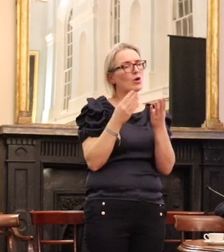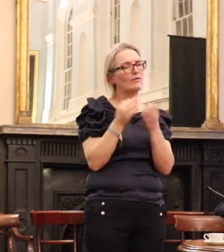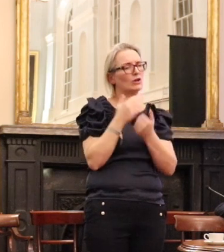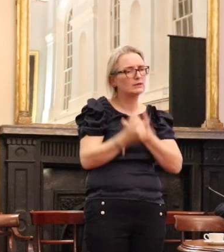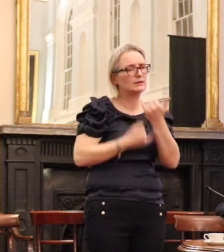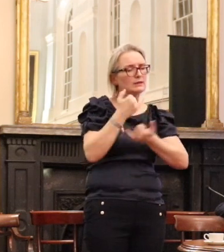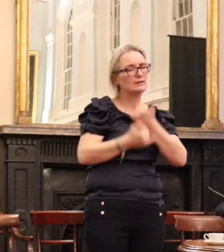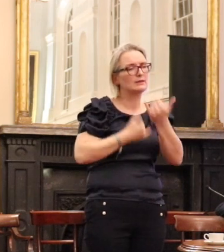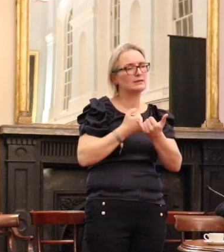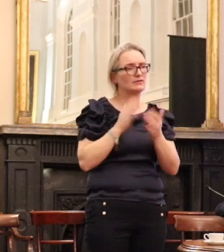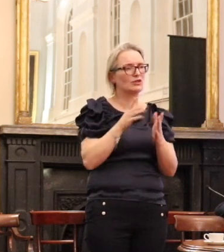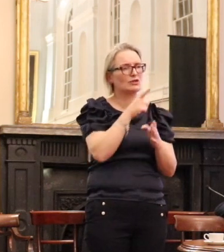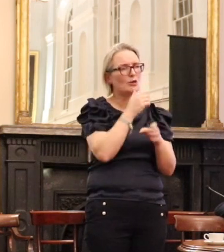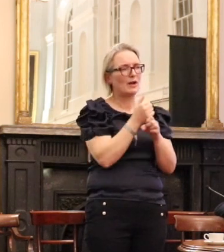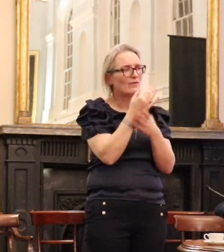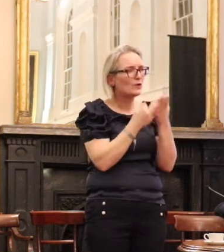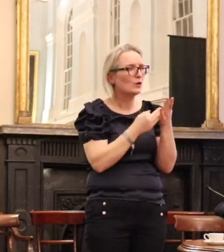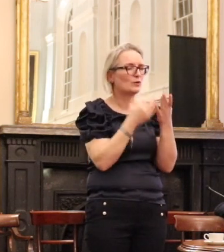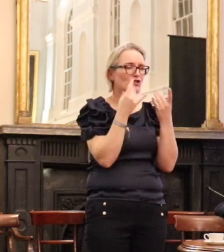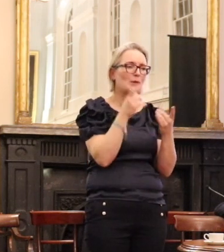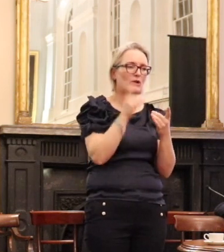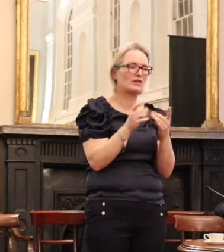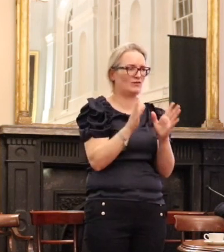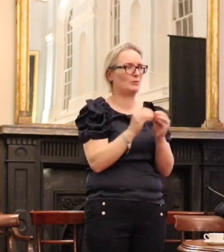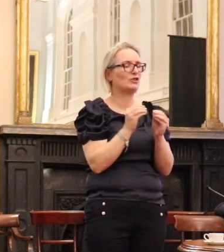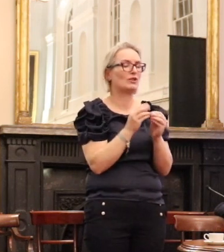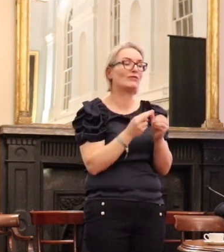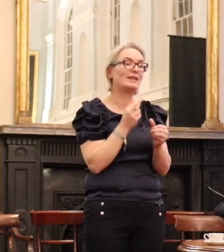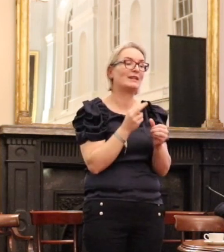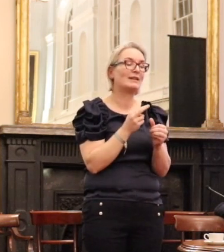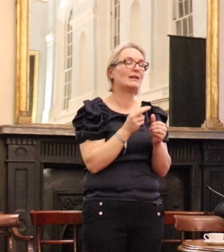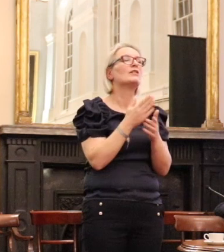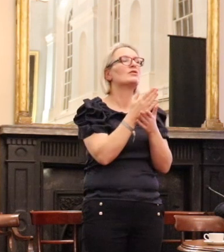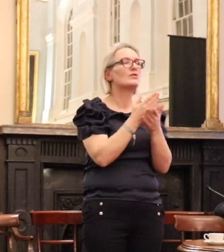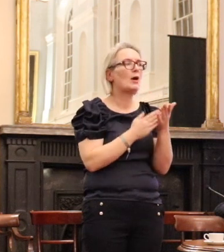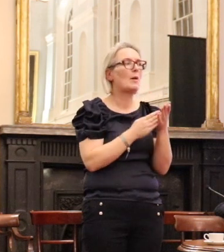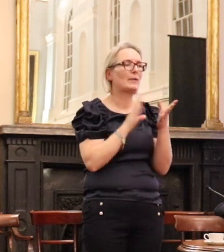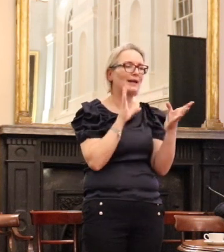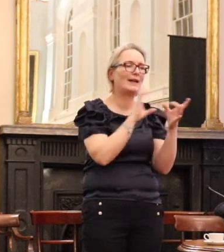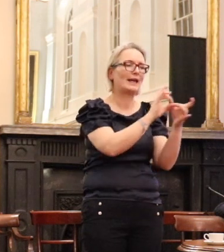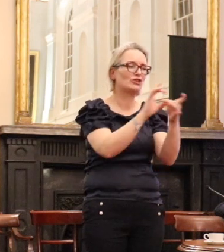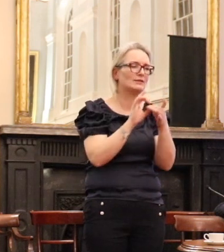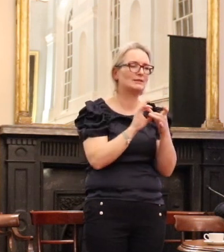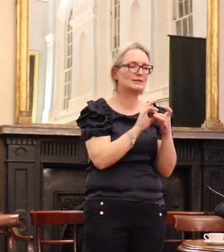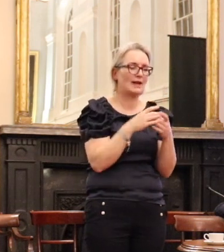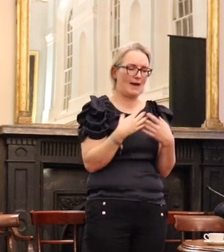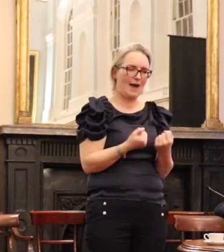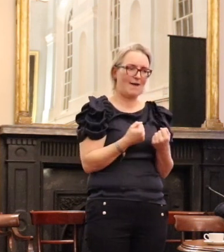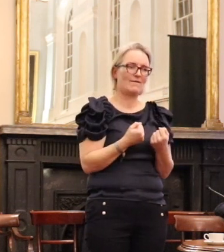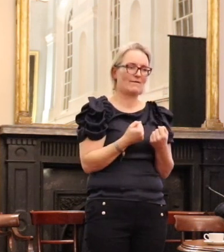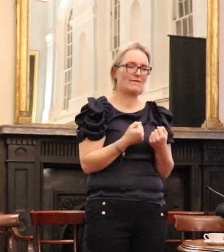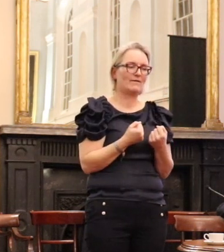spoken about some of the chairpersons and some of the connections that we have into the